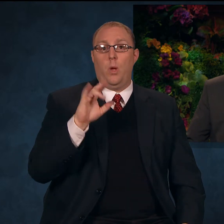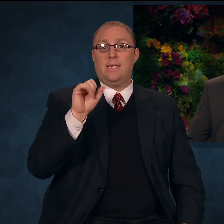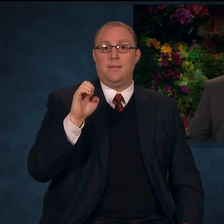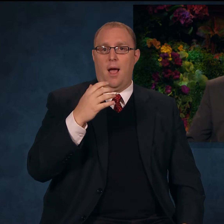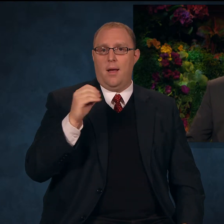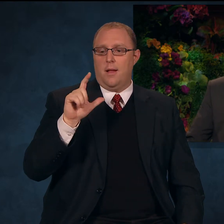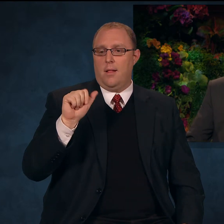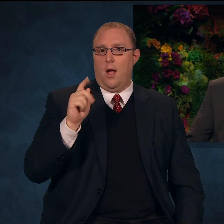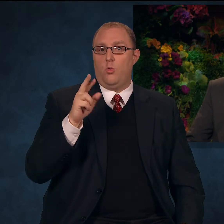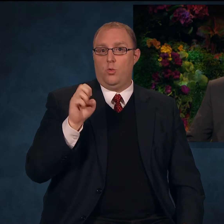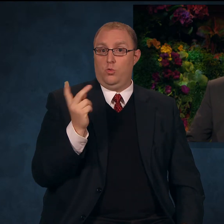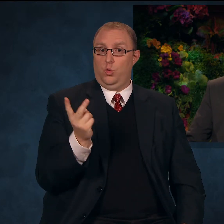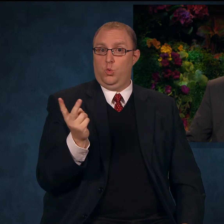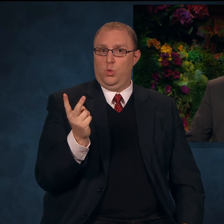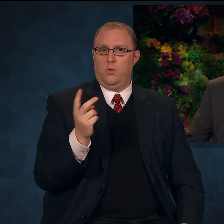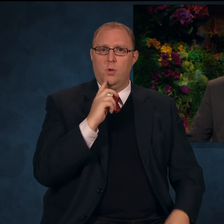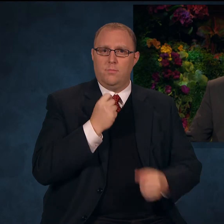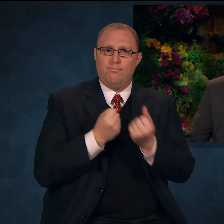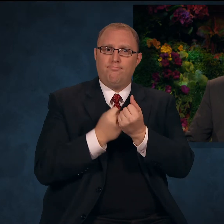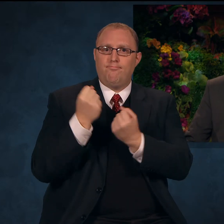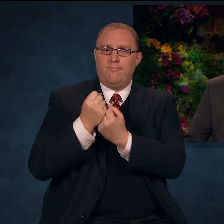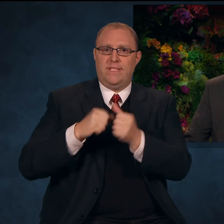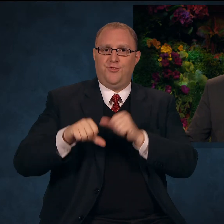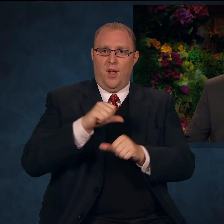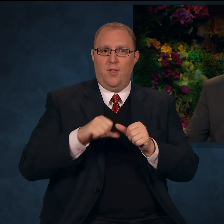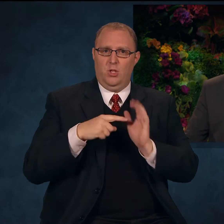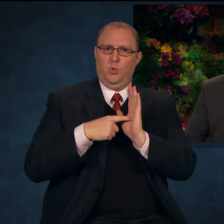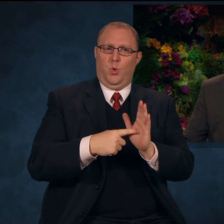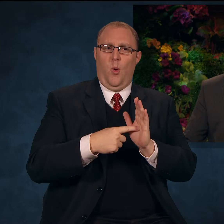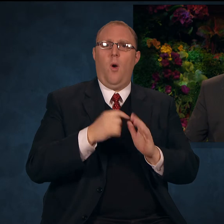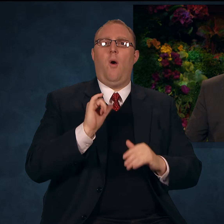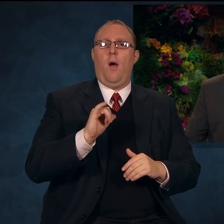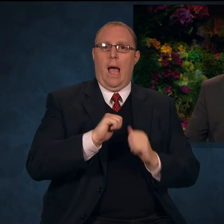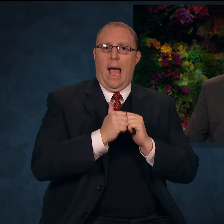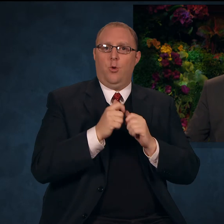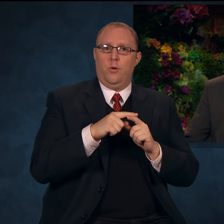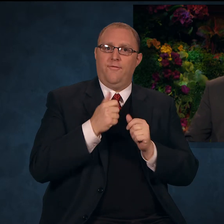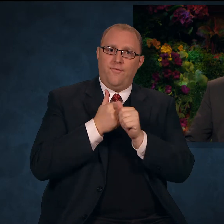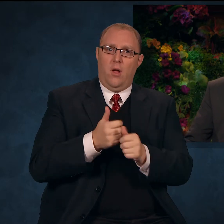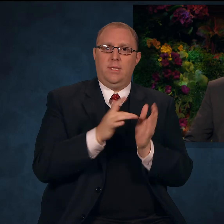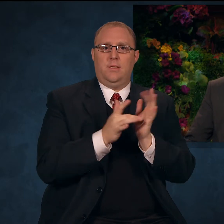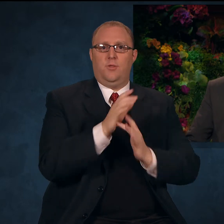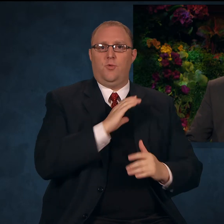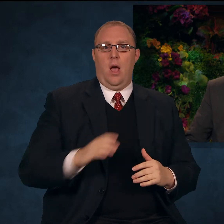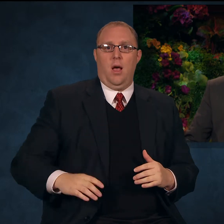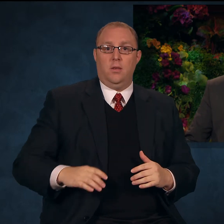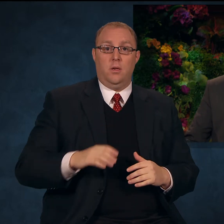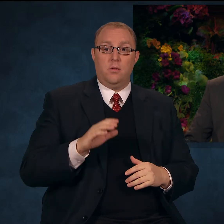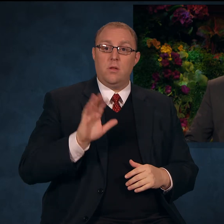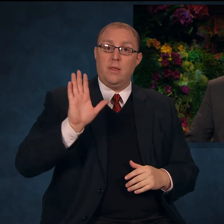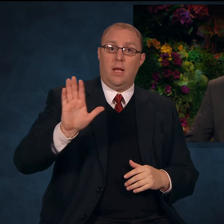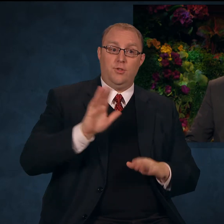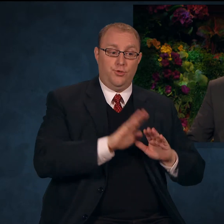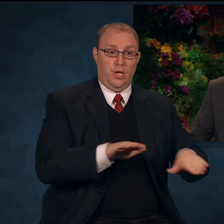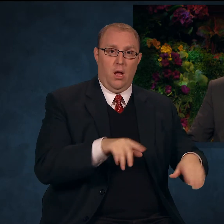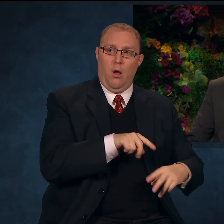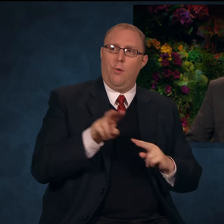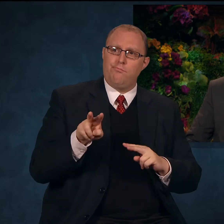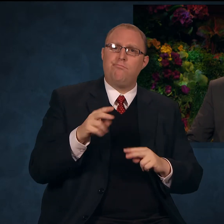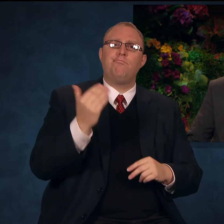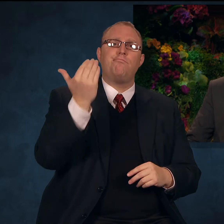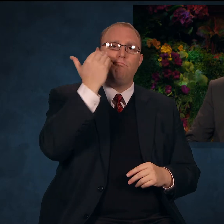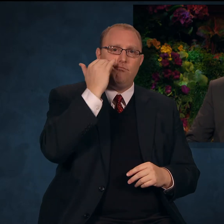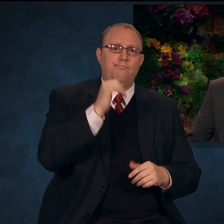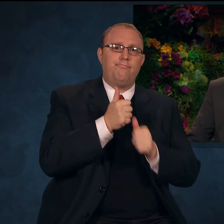demonstrated what it meant to live lives patterned after Jesus Christ. Their children could clearly see which of life's currents would bring